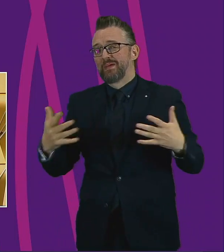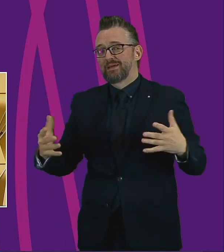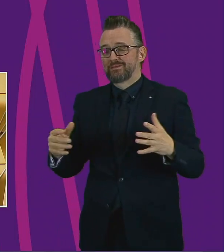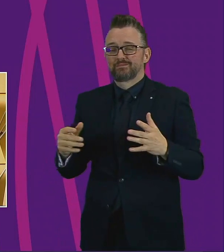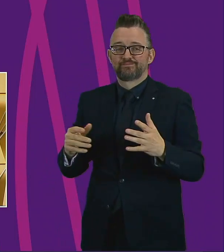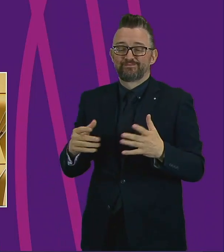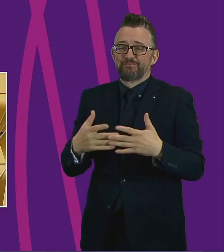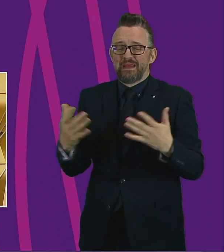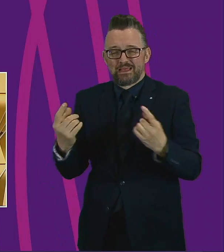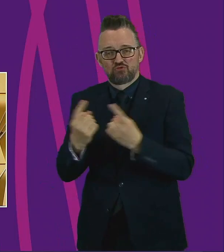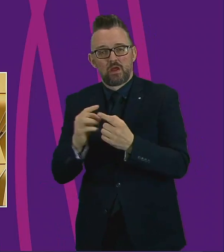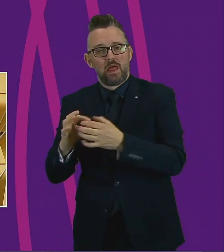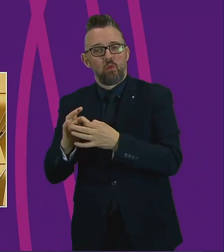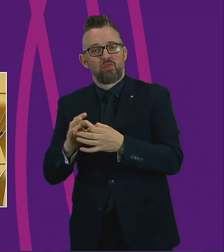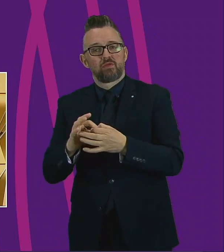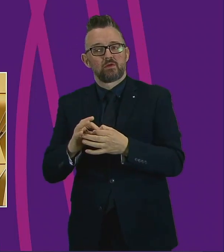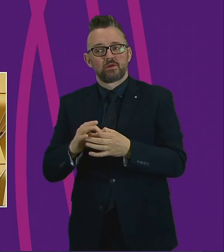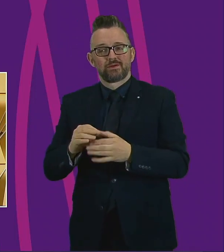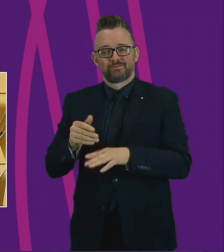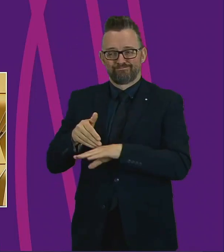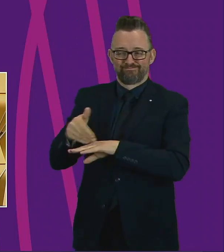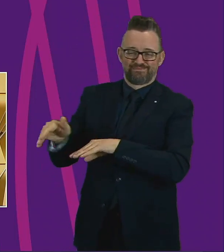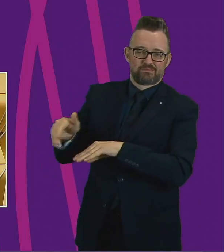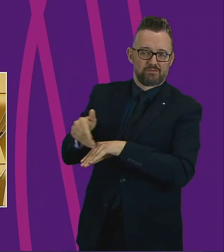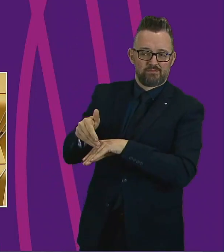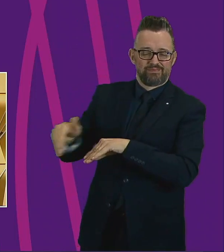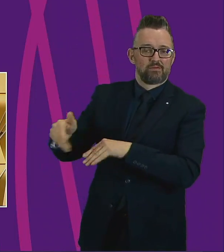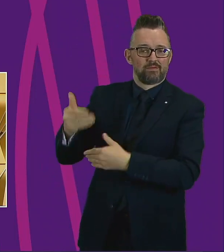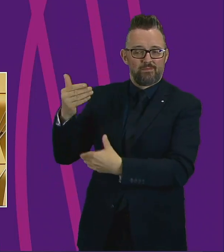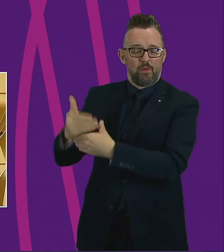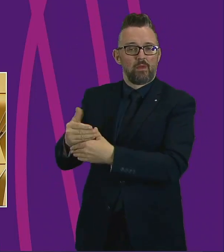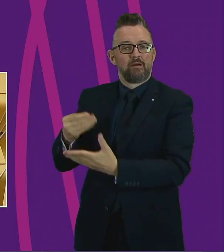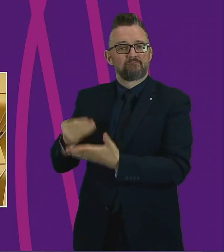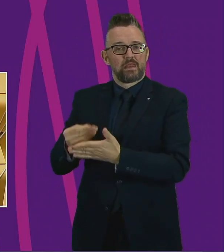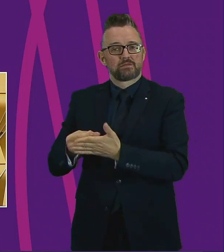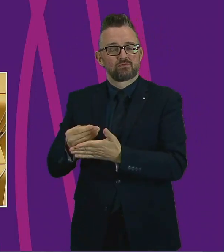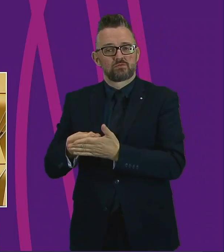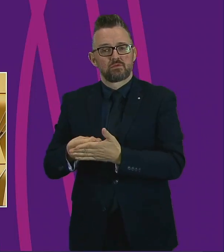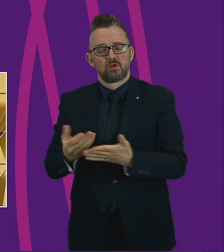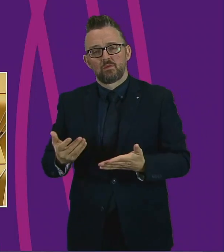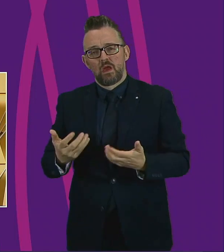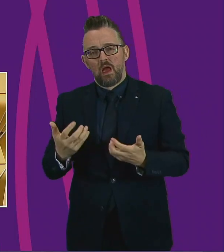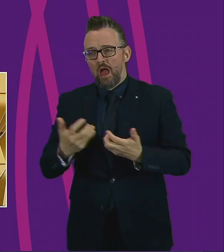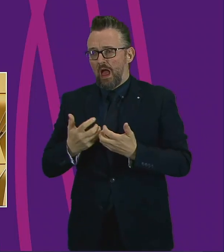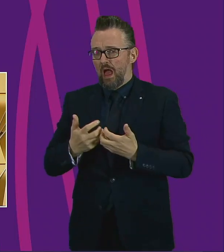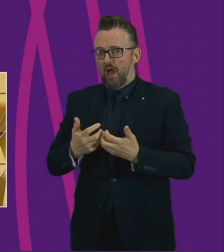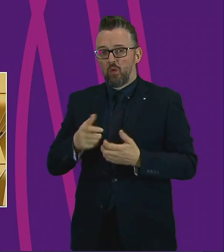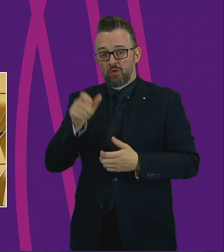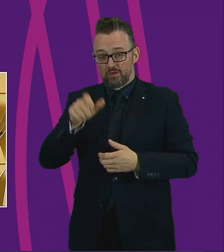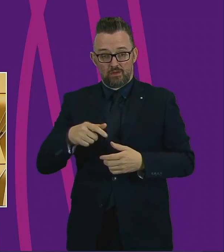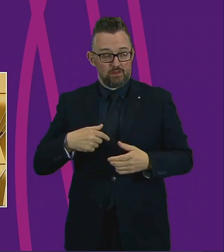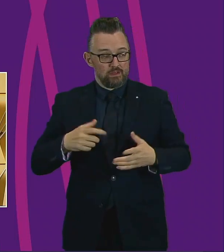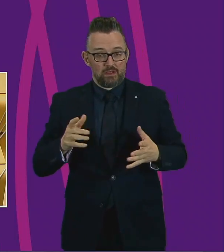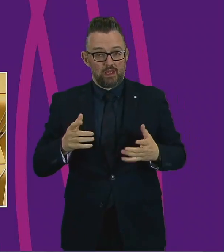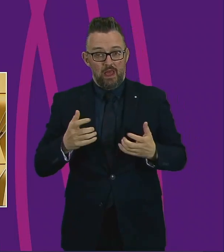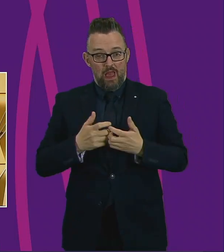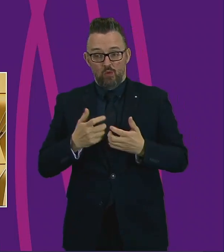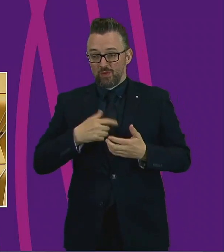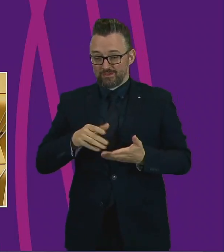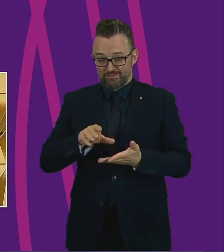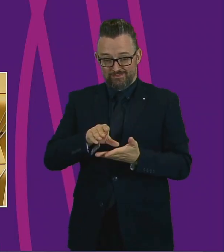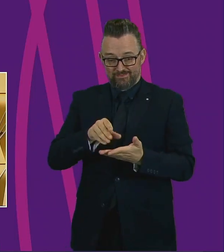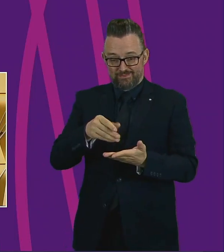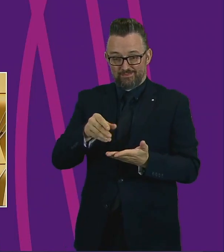exclusion and the charities that are involved in delivering services around financial exclusion, how we can give advice so people are able to maximise their incomes